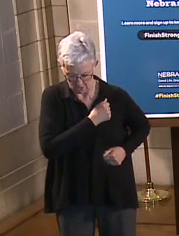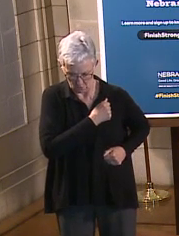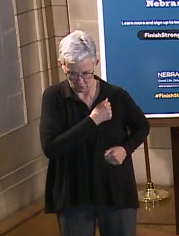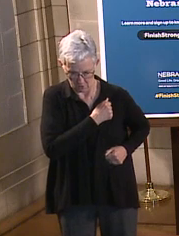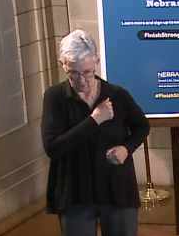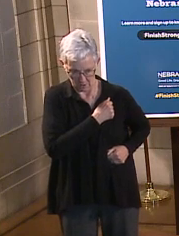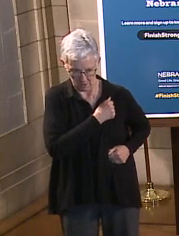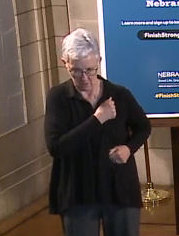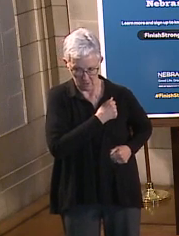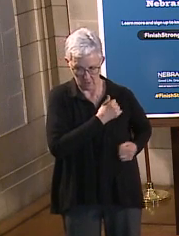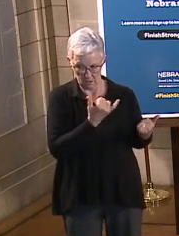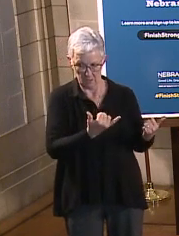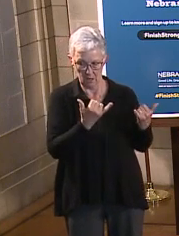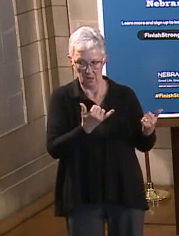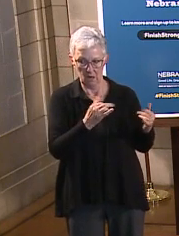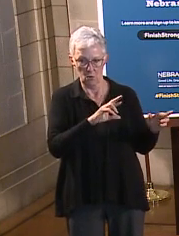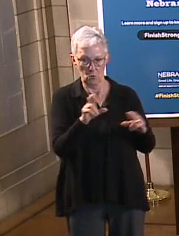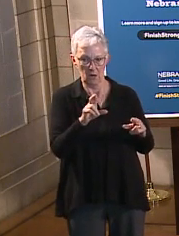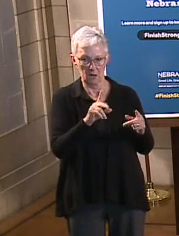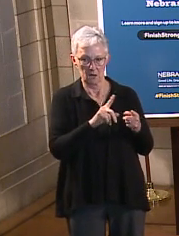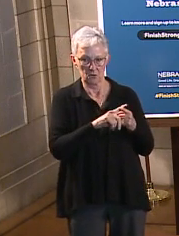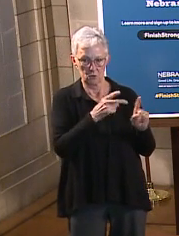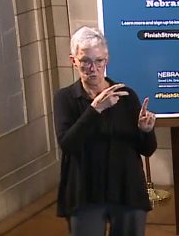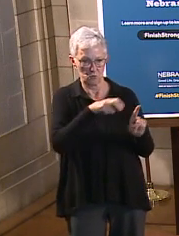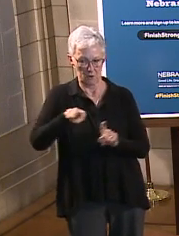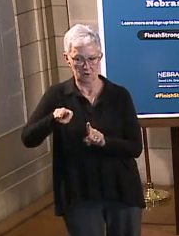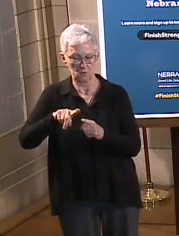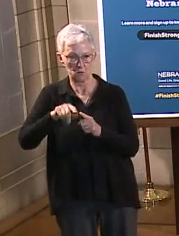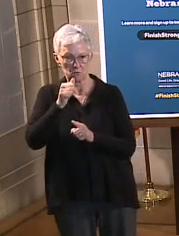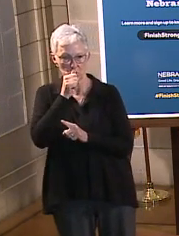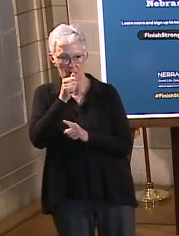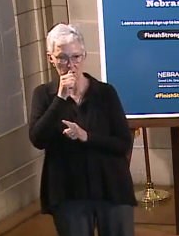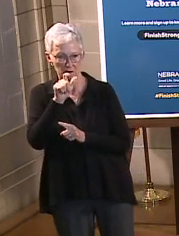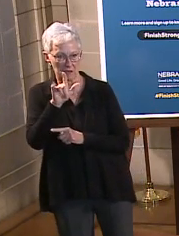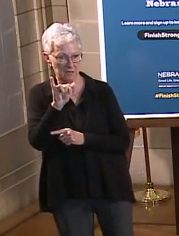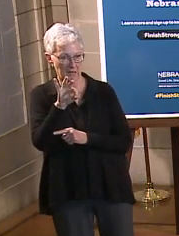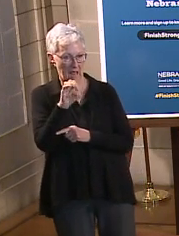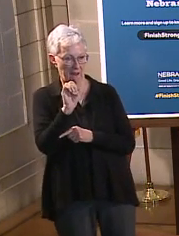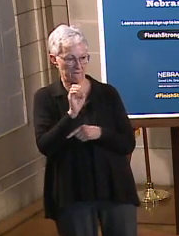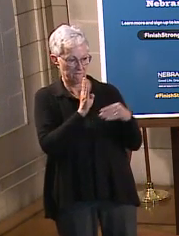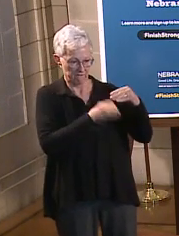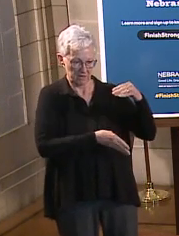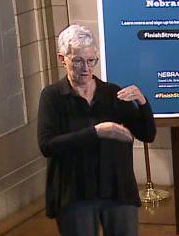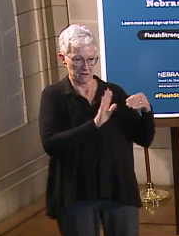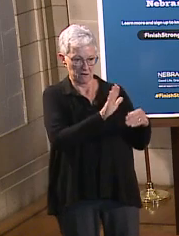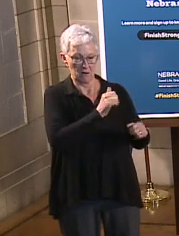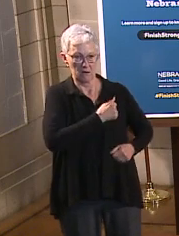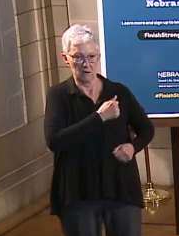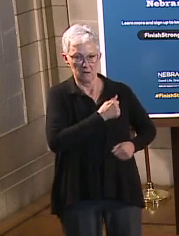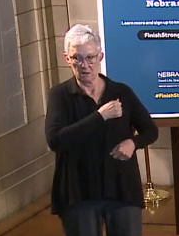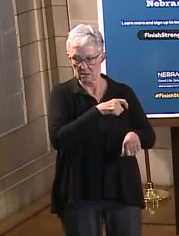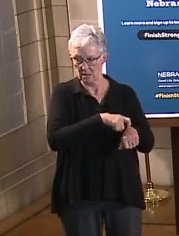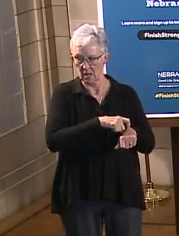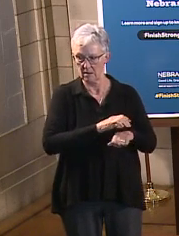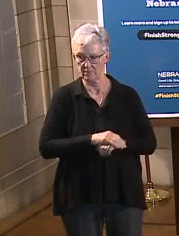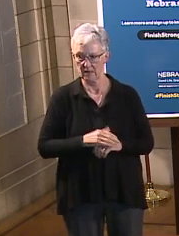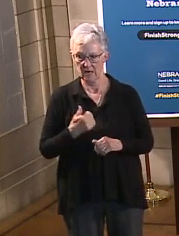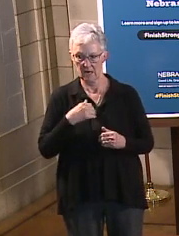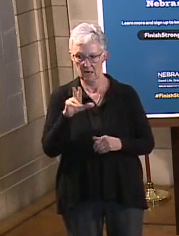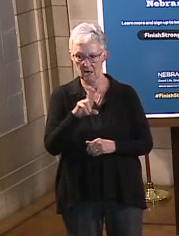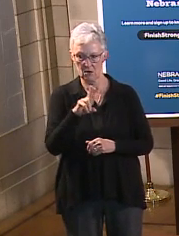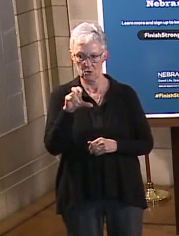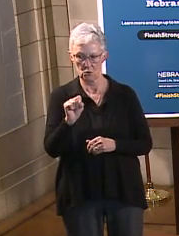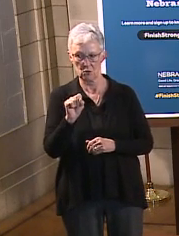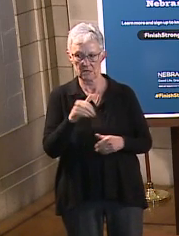civilian life. And we want to have them transitioned here in Nebraska. And along that, uh, line, we will have two guests, U.S. Navy Commander